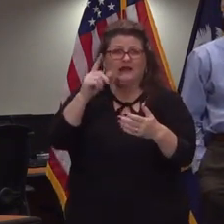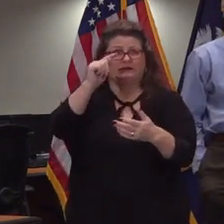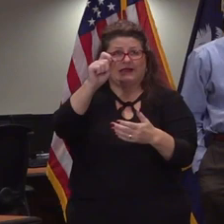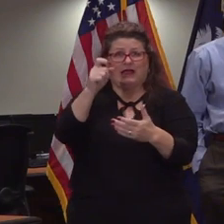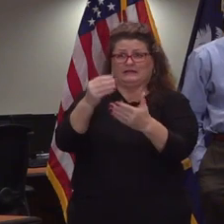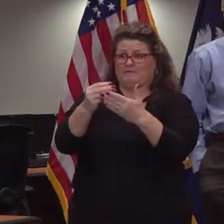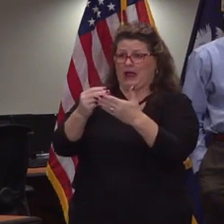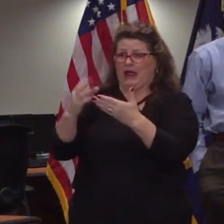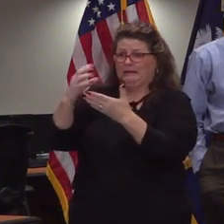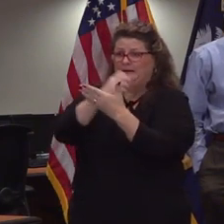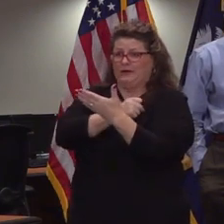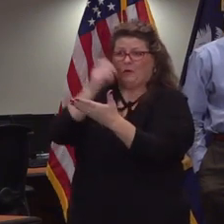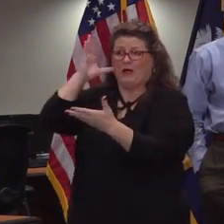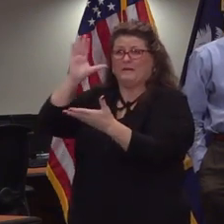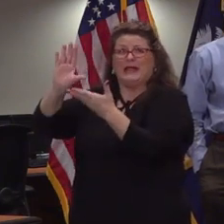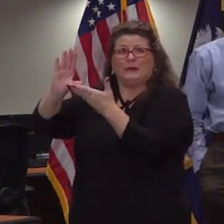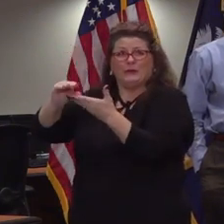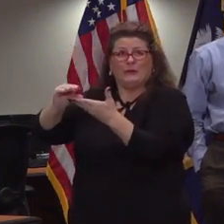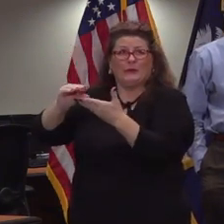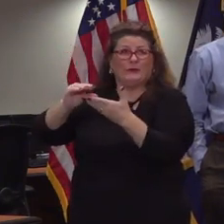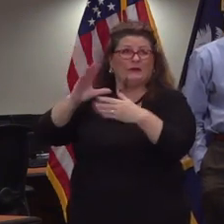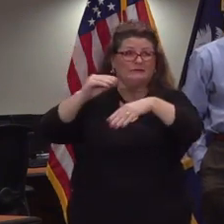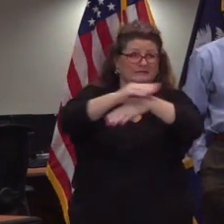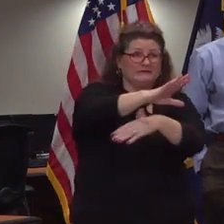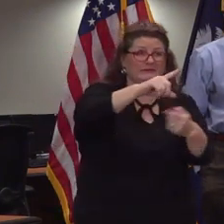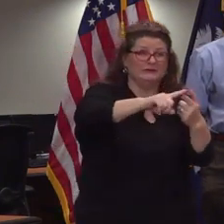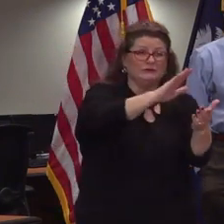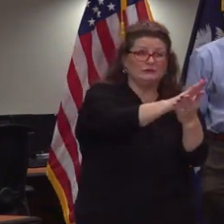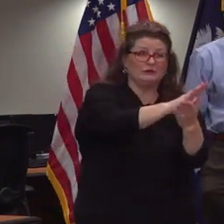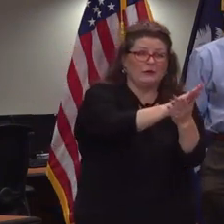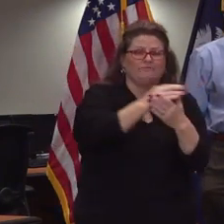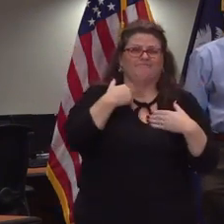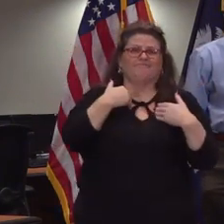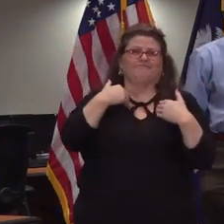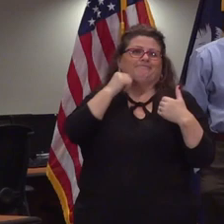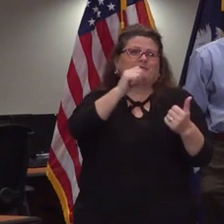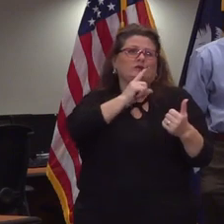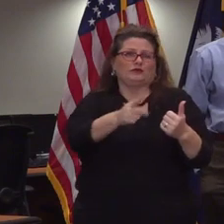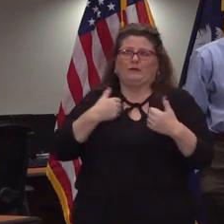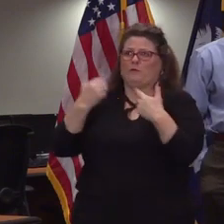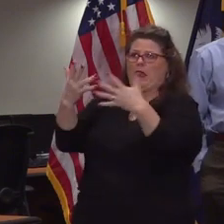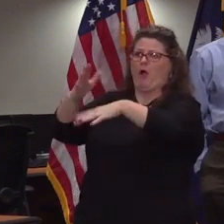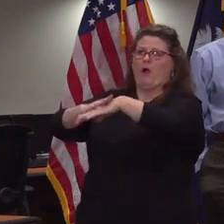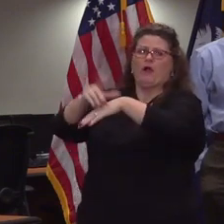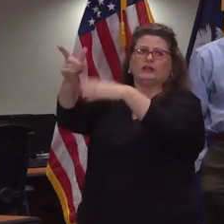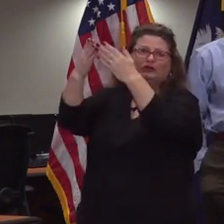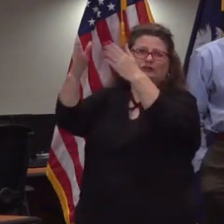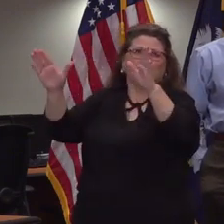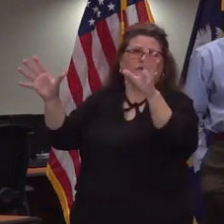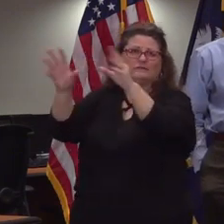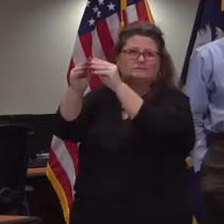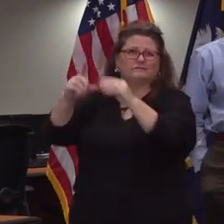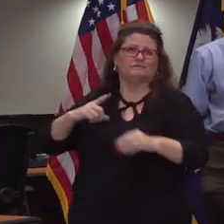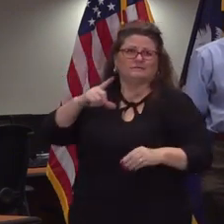revenue will be down and we're waiting on the general assembly to pass that continuing resolution which will help us with our budgets and